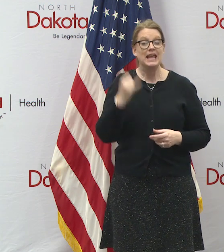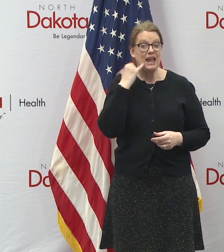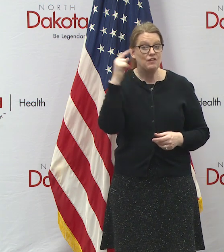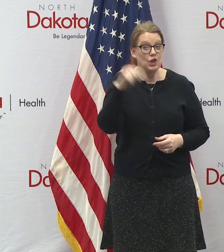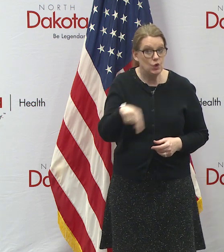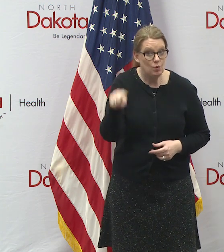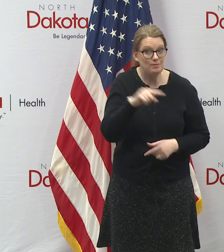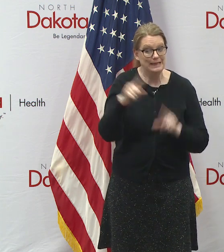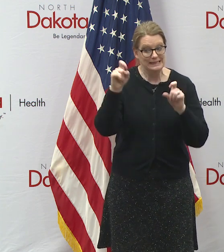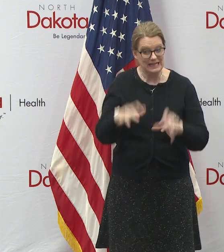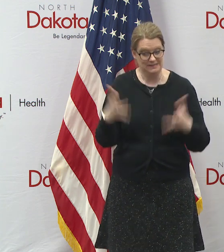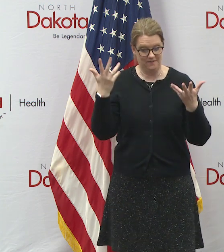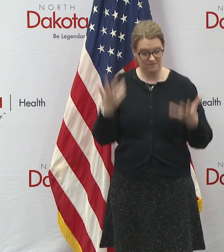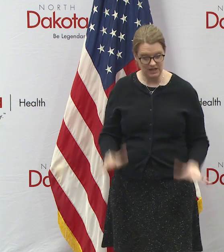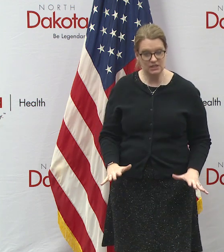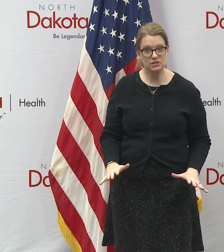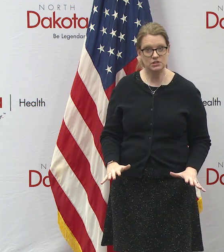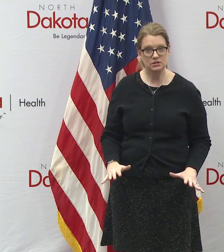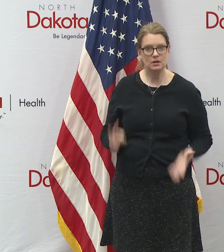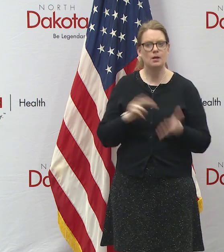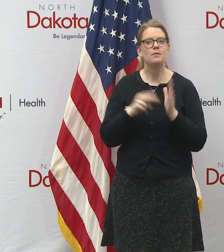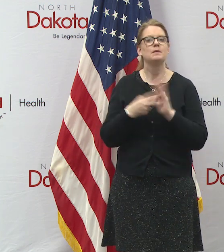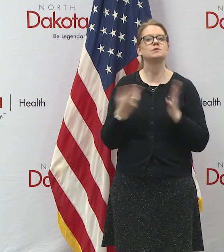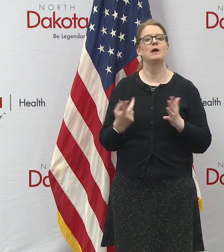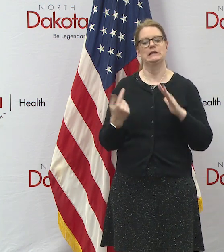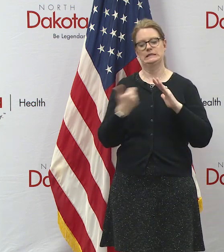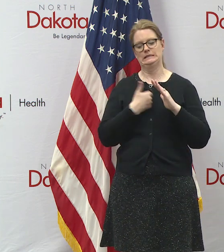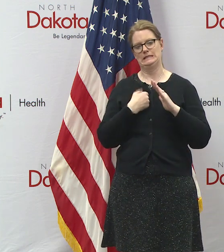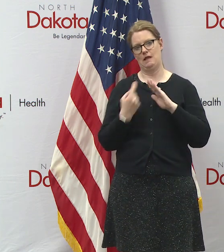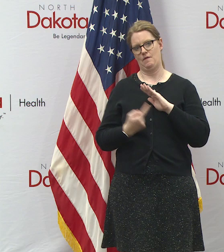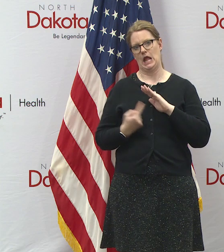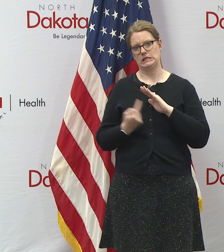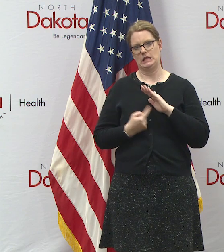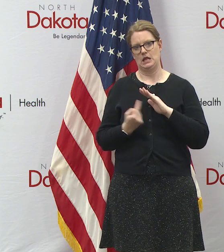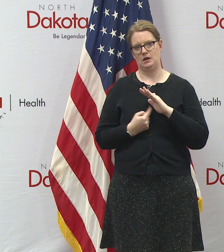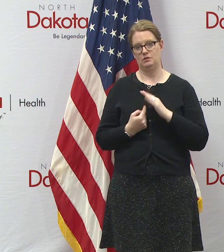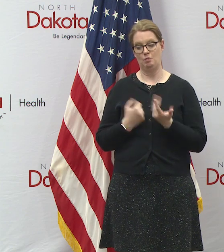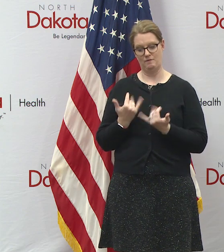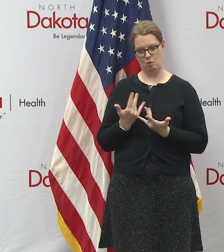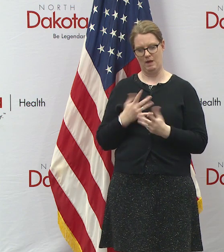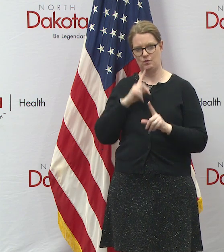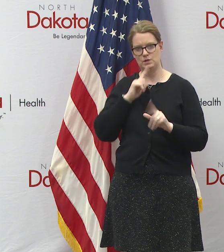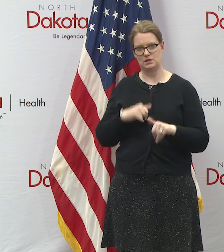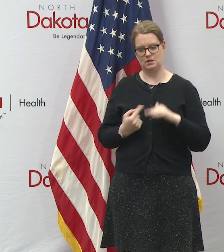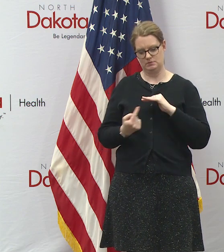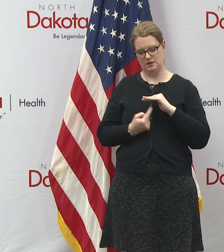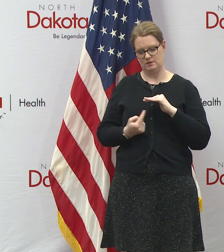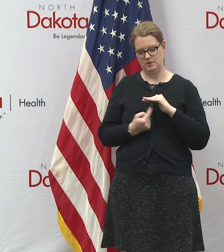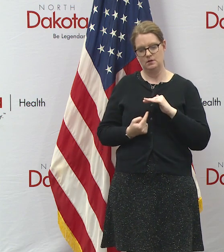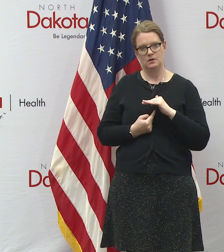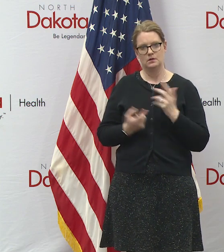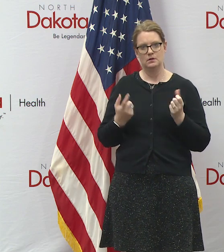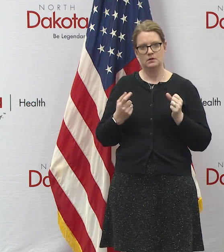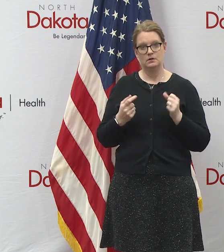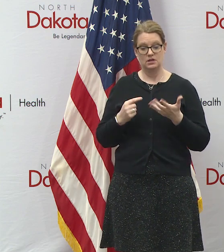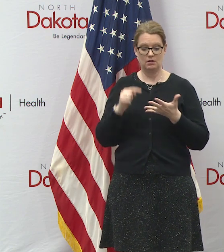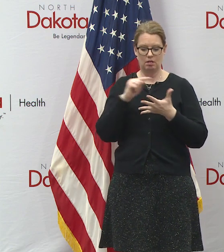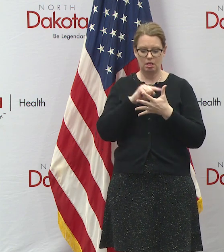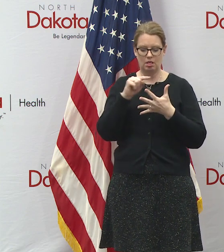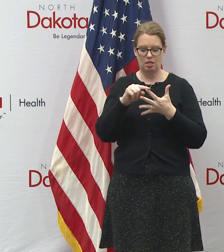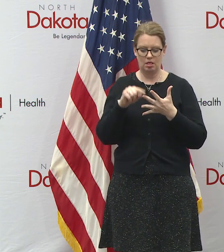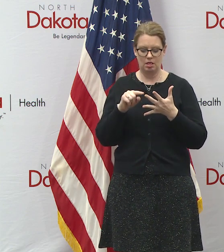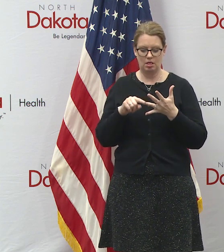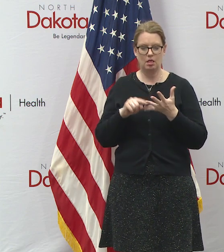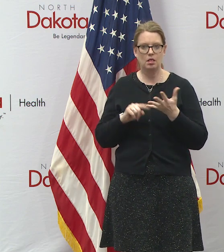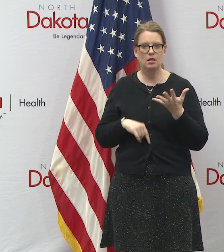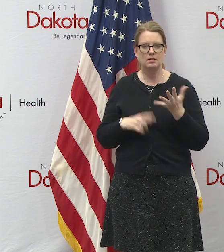who's been tested you should be self-isolating until you get the results because you you you likely had all the things that my lynn talked